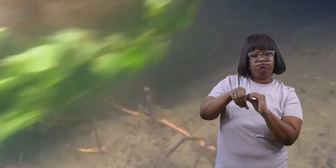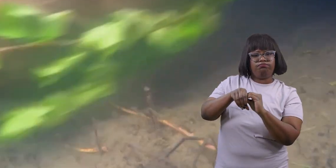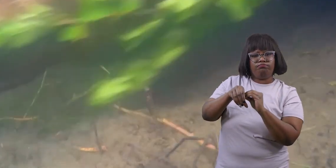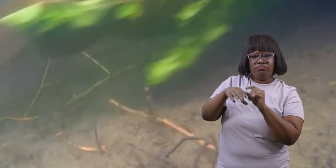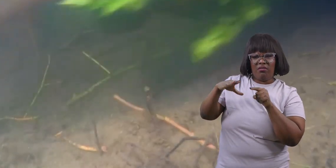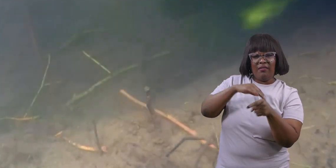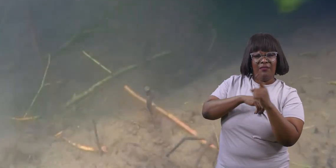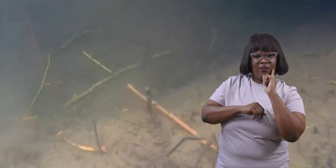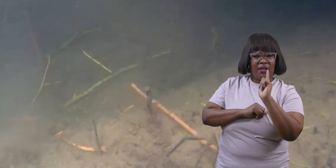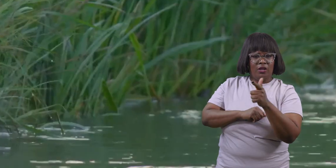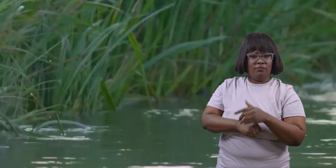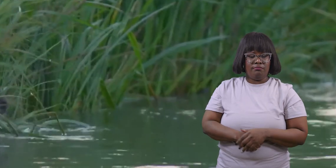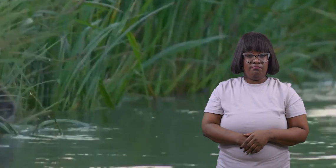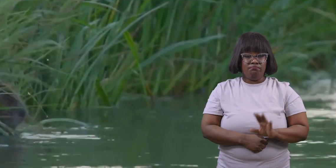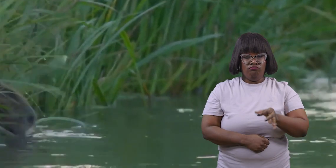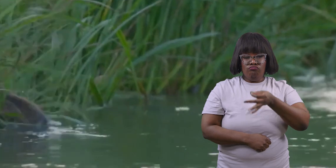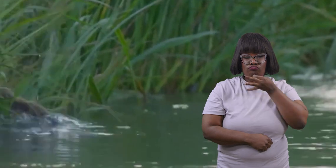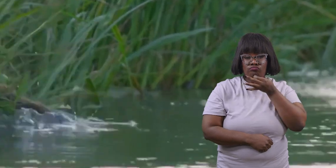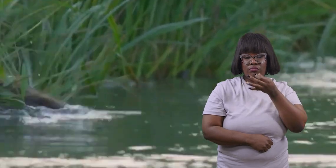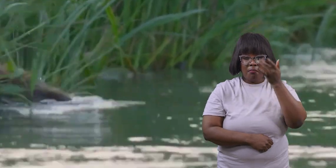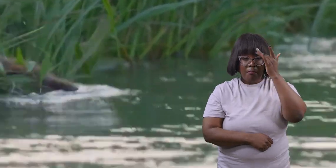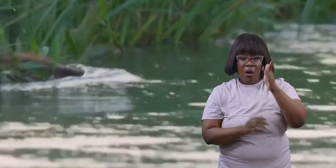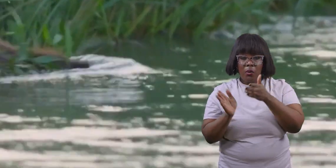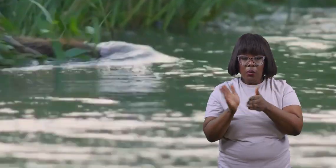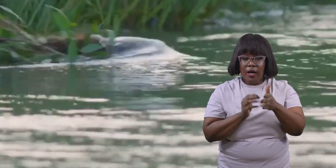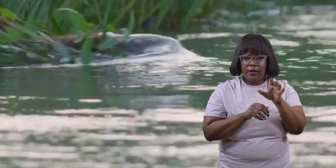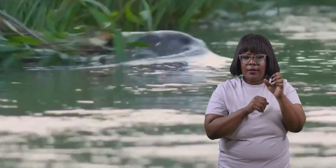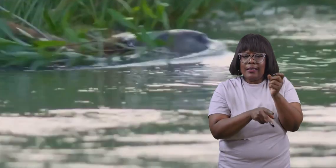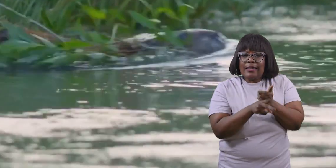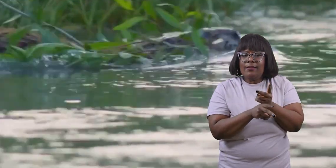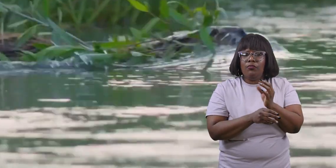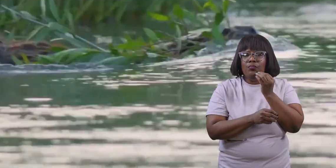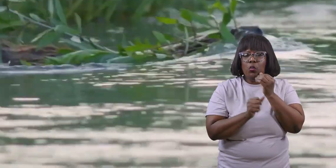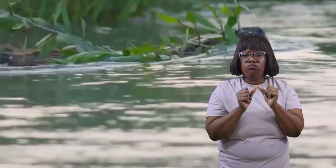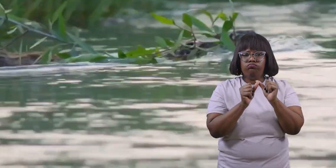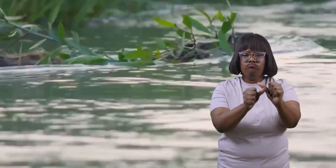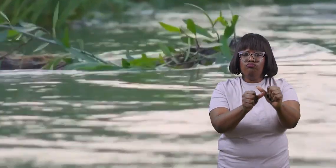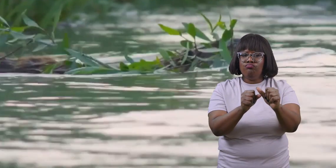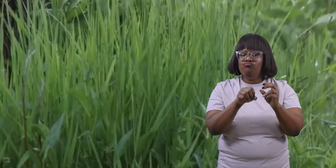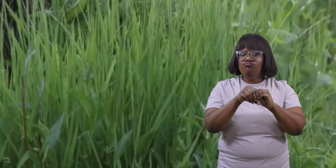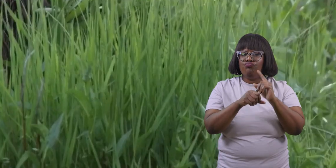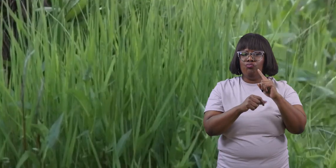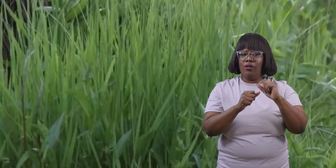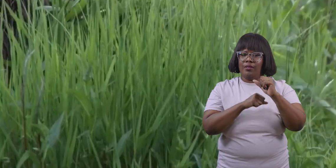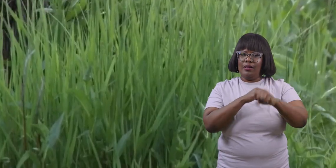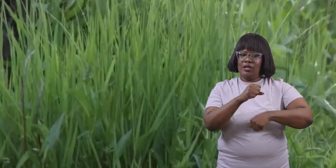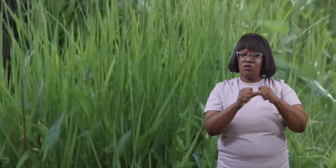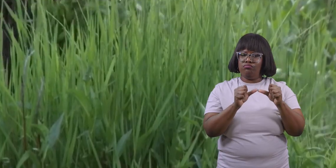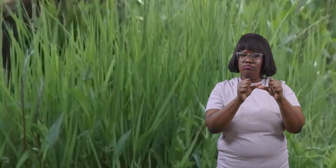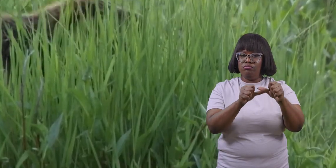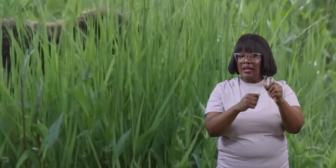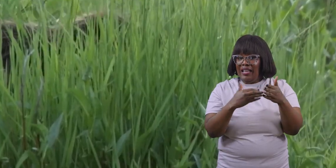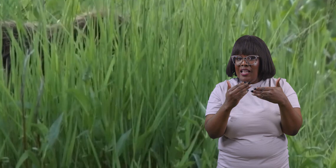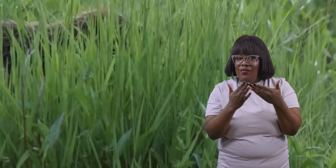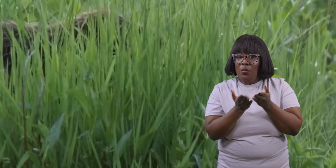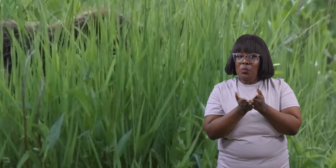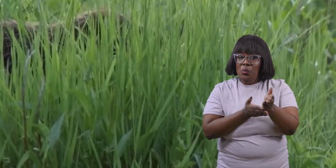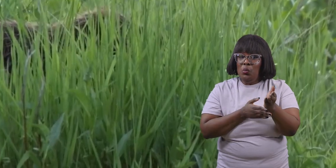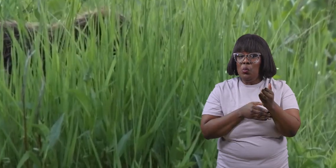later this clever way of gathering food keeps them well fed throughout the year even when it's hard to find fresh plants in winter